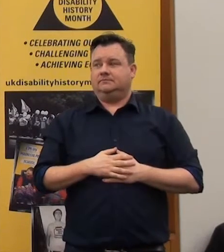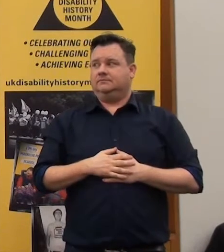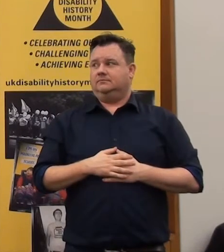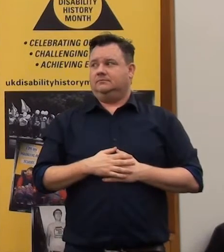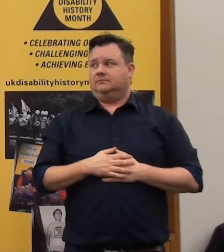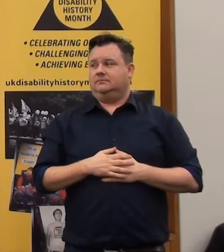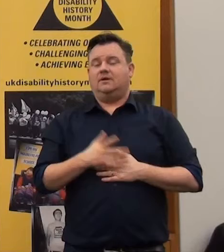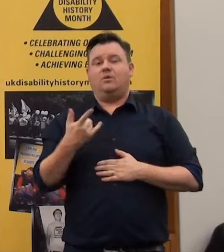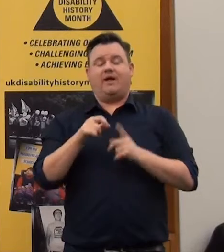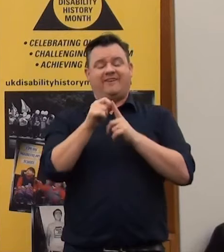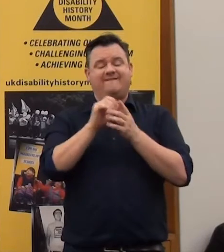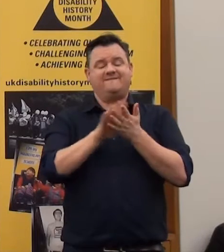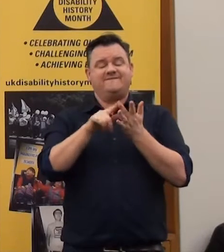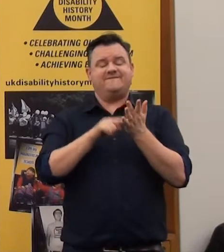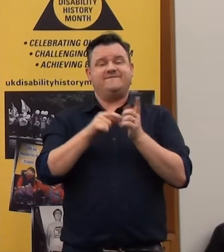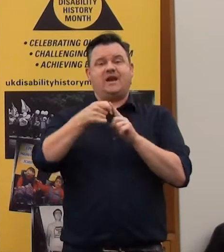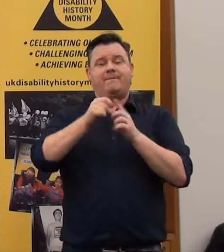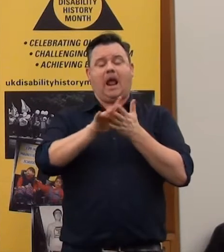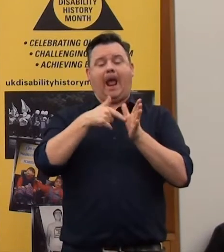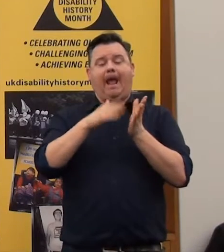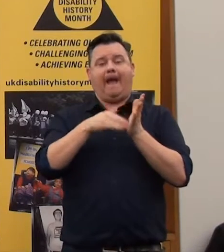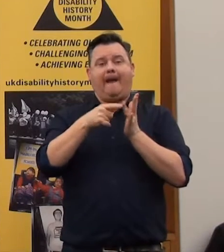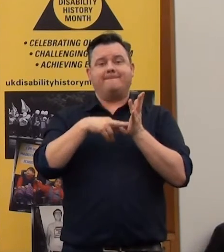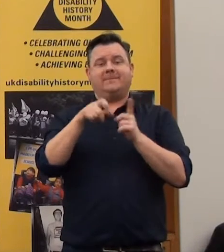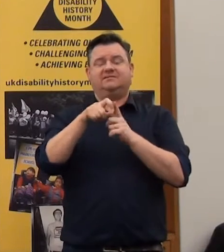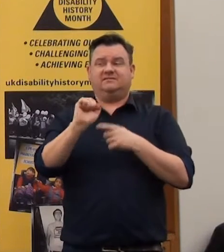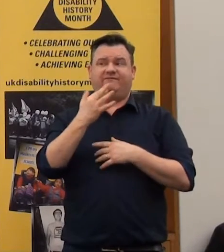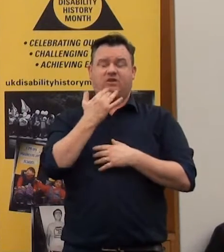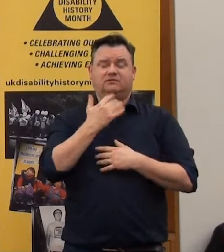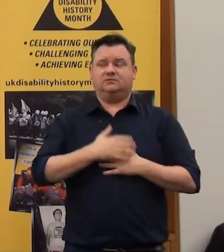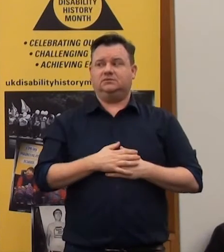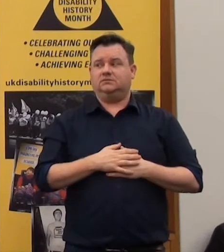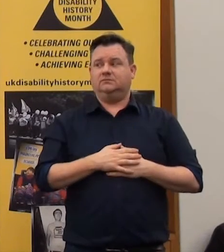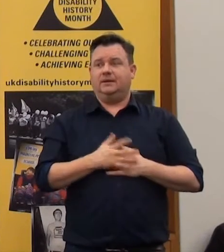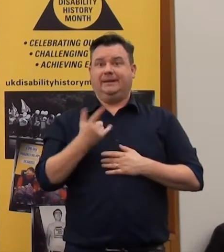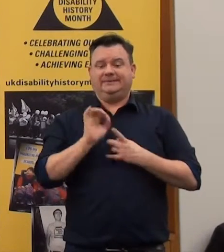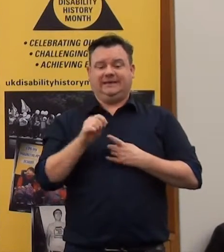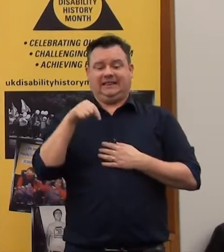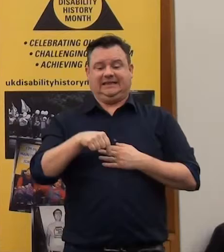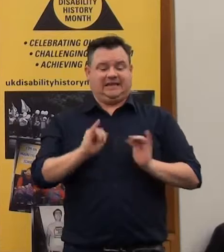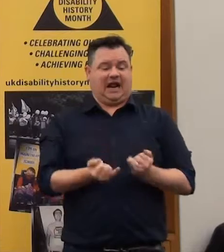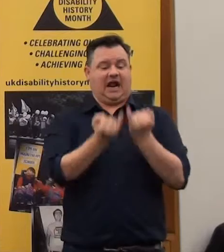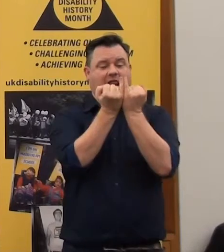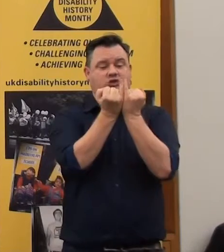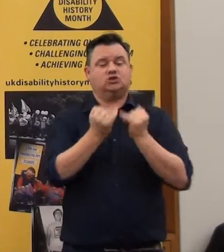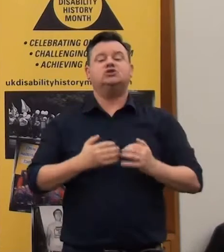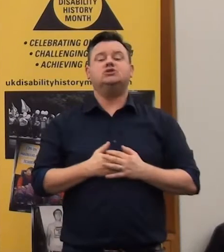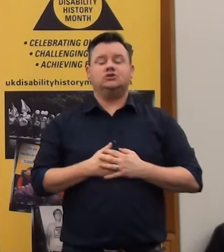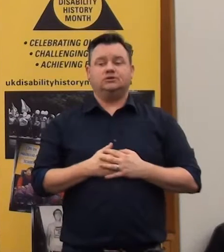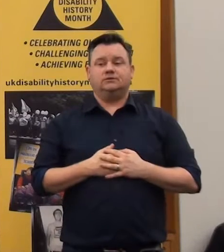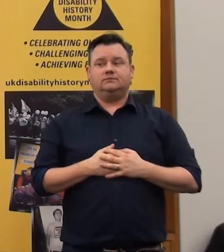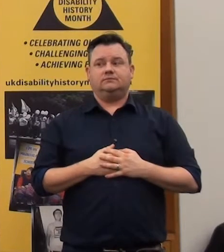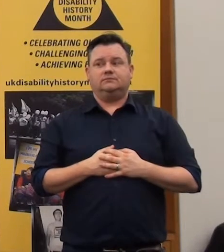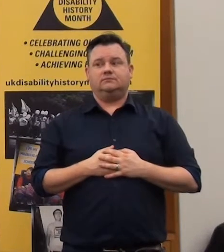Mind you, that was still a balance problem. There's a lot he's up for, but particularly this one, this clash. The reason